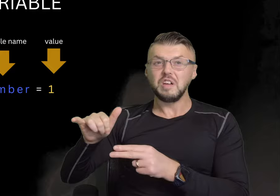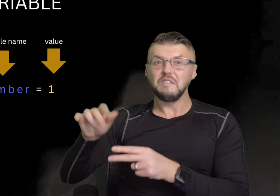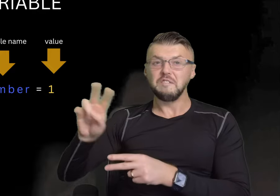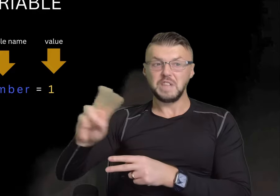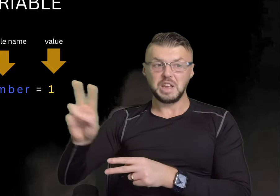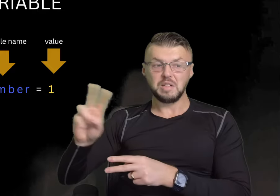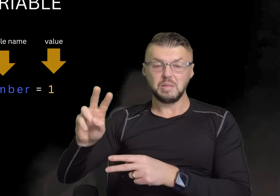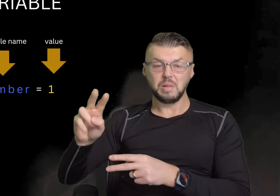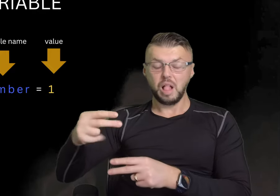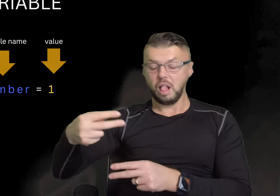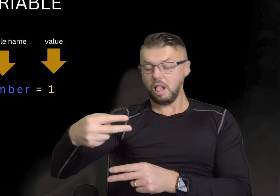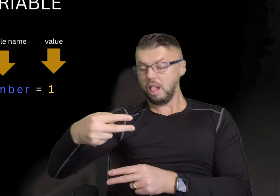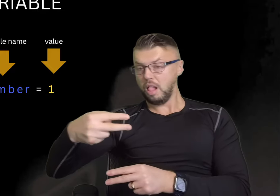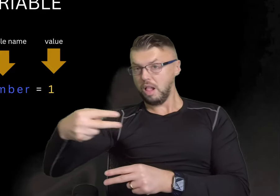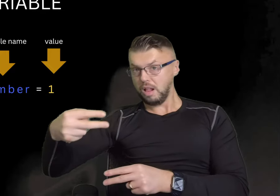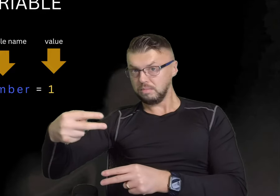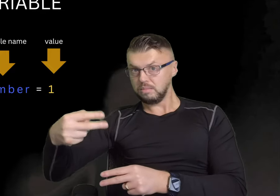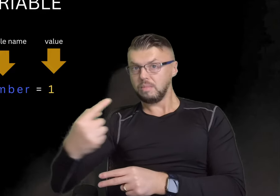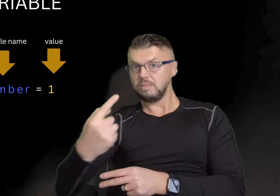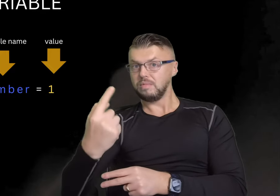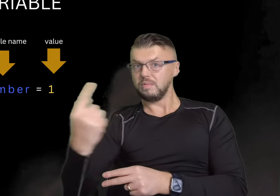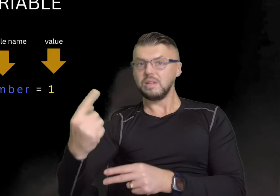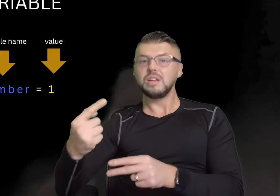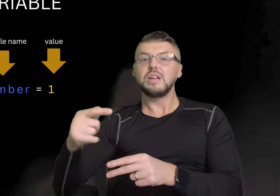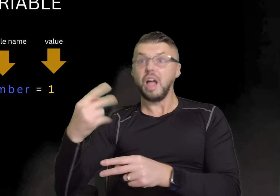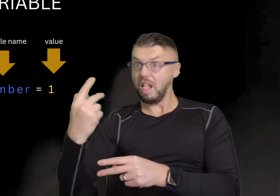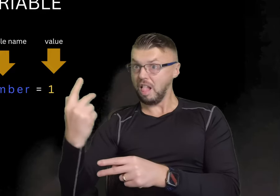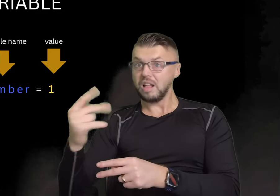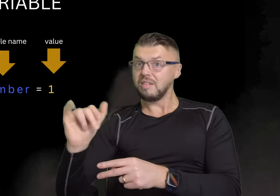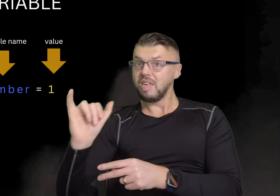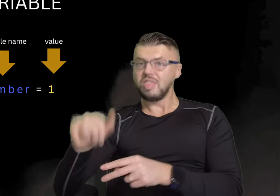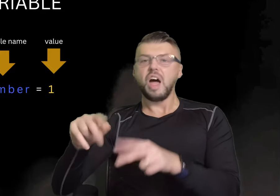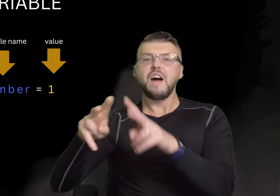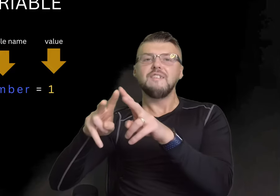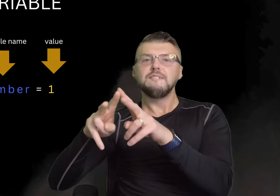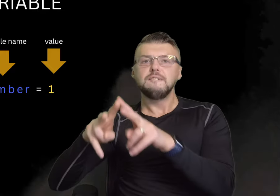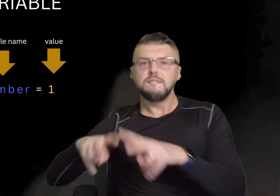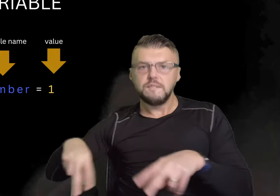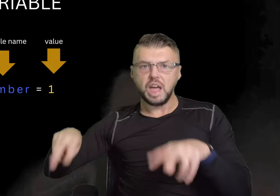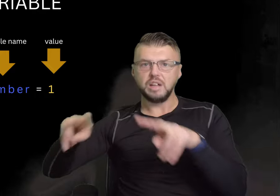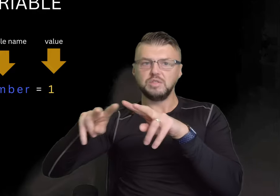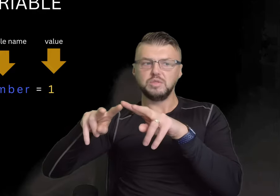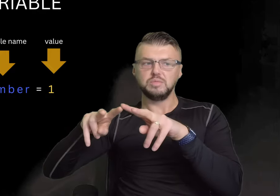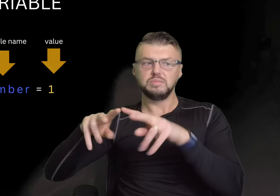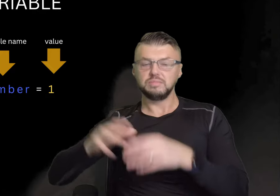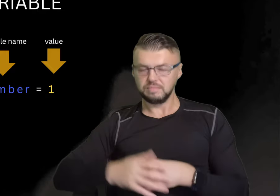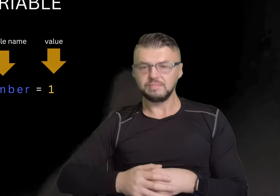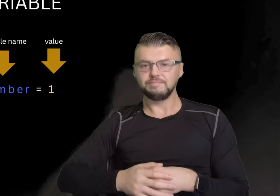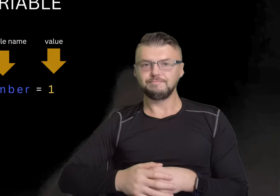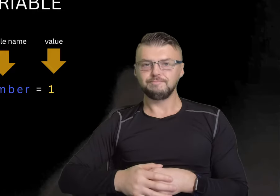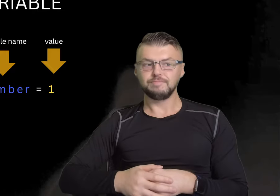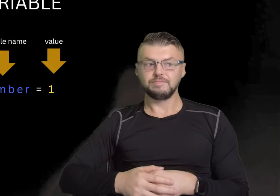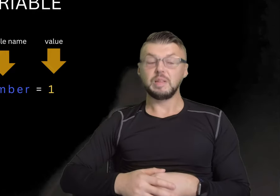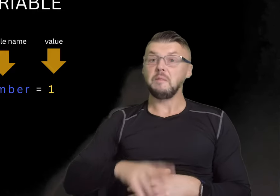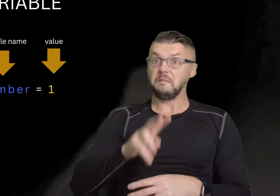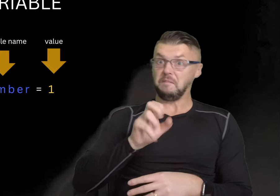And then you can assign a value to that variable. Var,